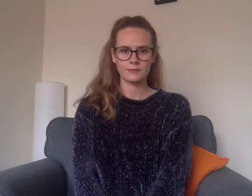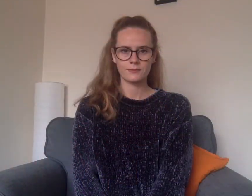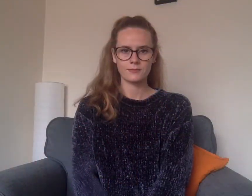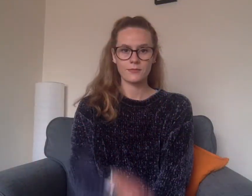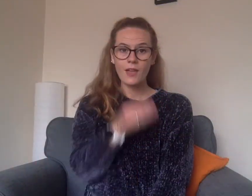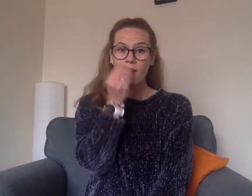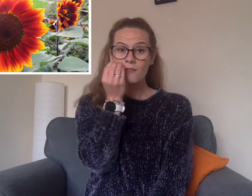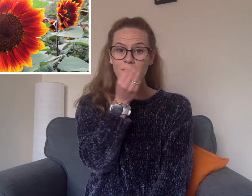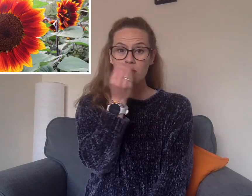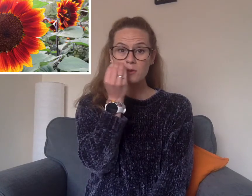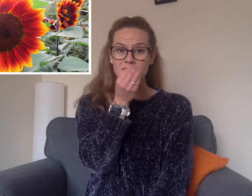Flavors.